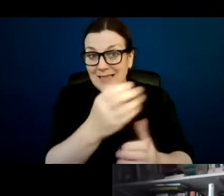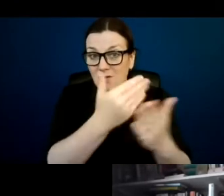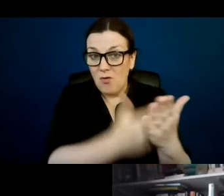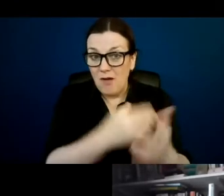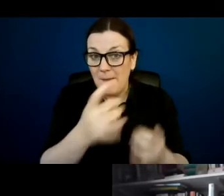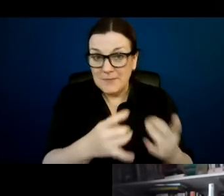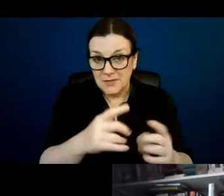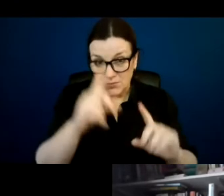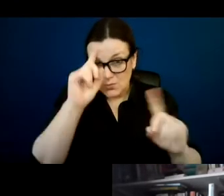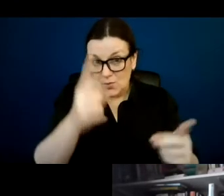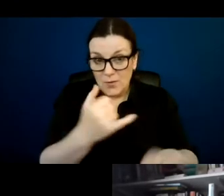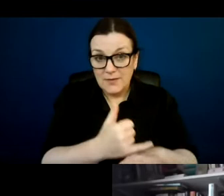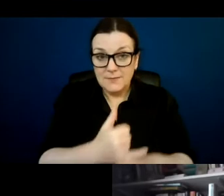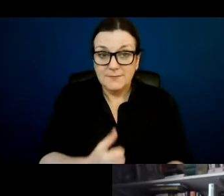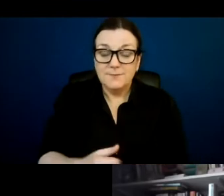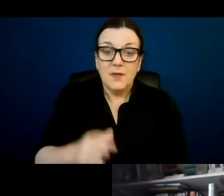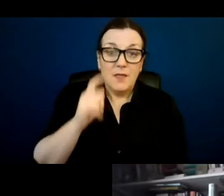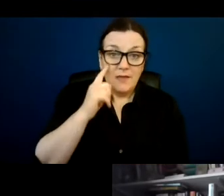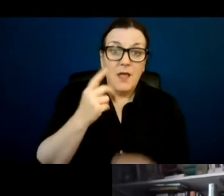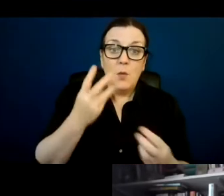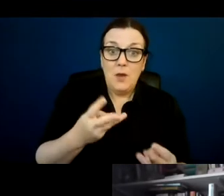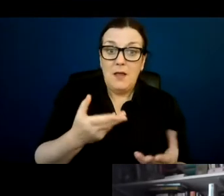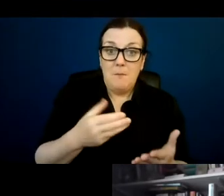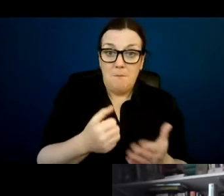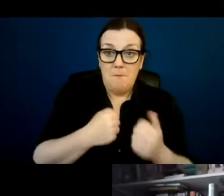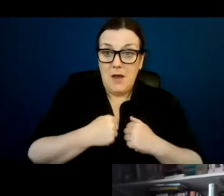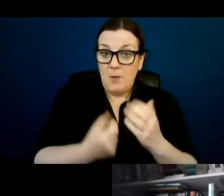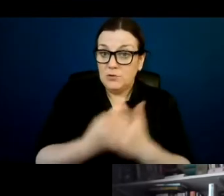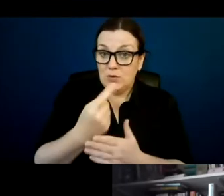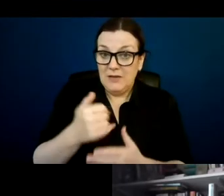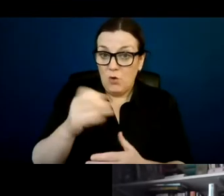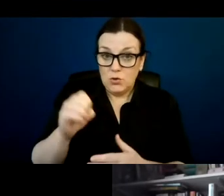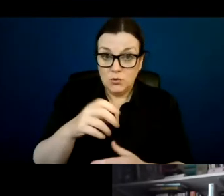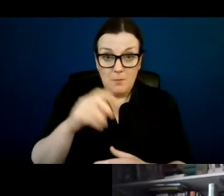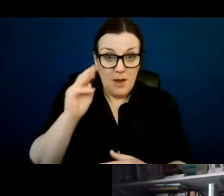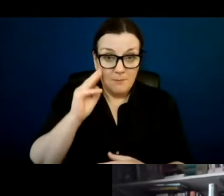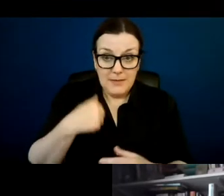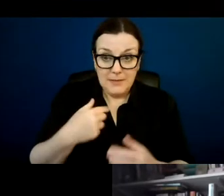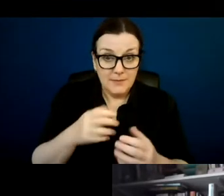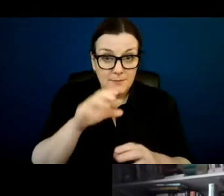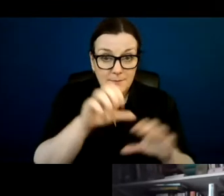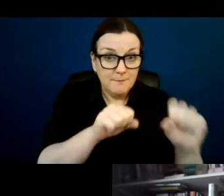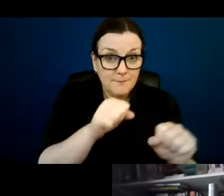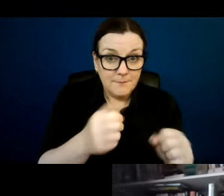Hey, John, I think I'm going to take this opportunity, if Aune doesn't mind me coming in to pick up on some of those.